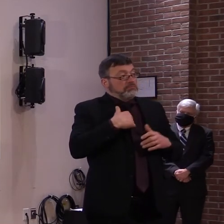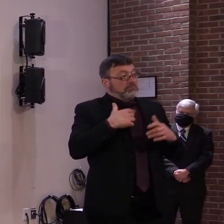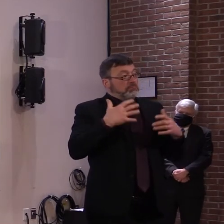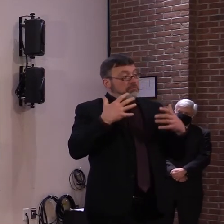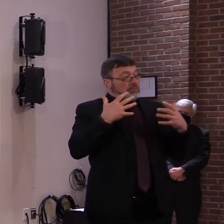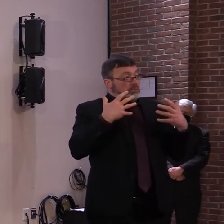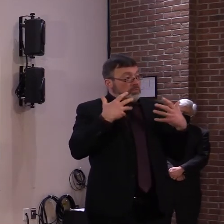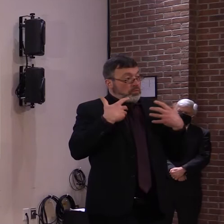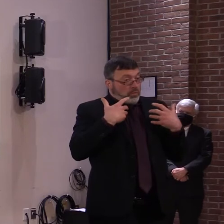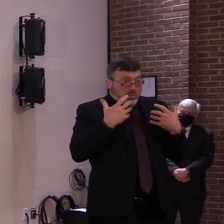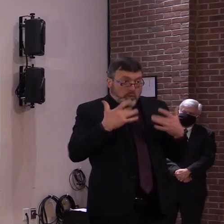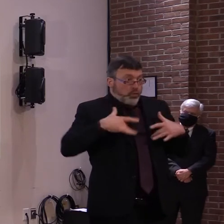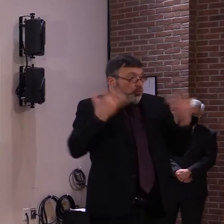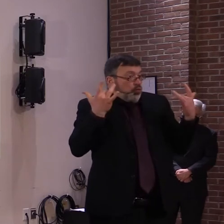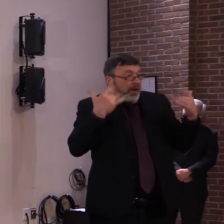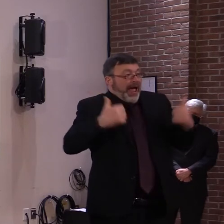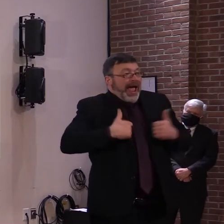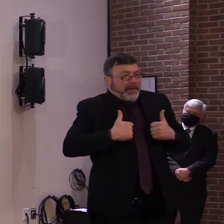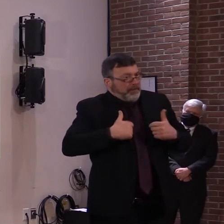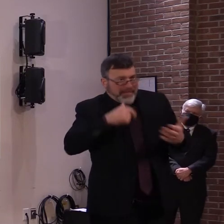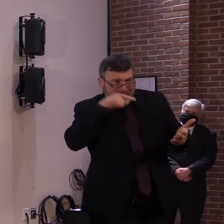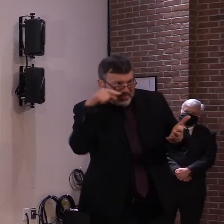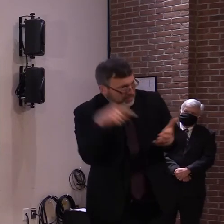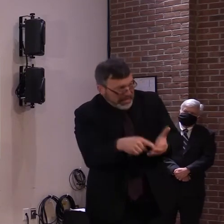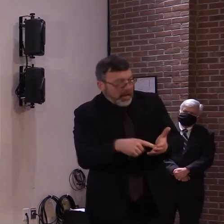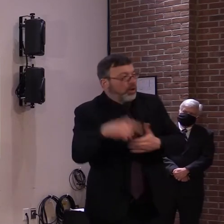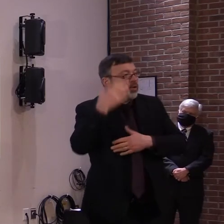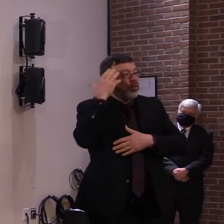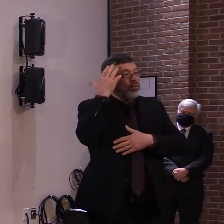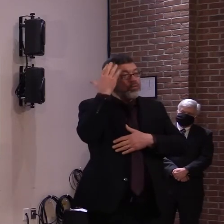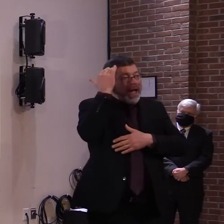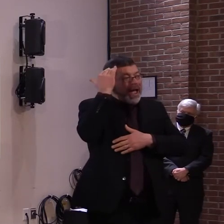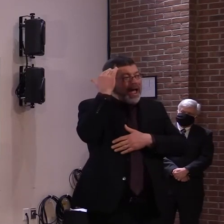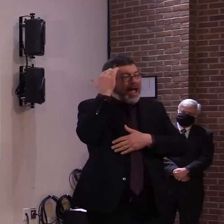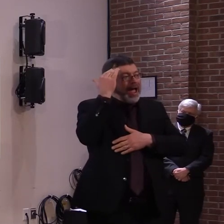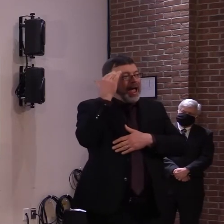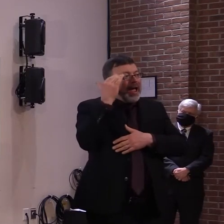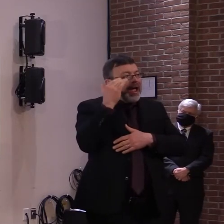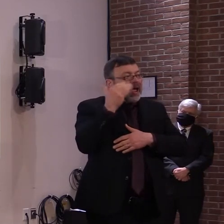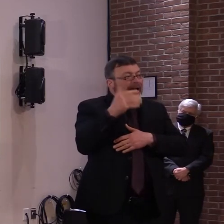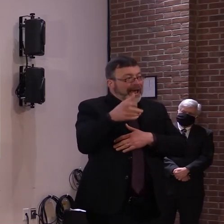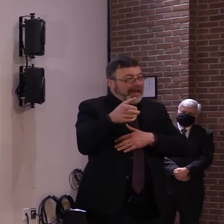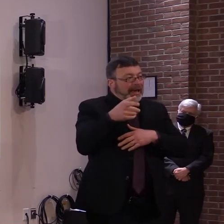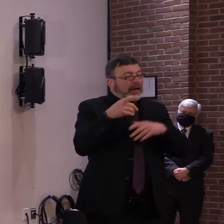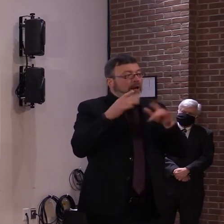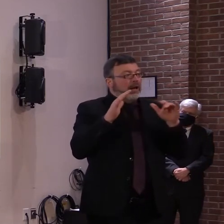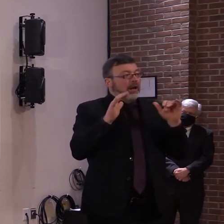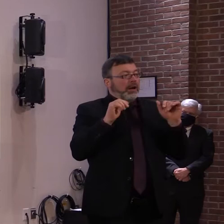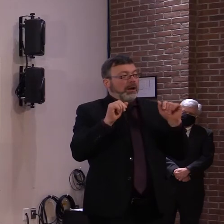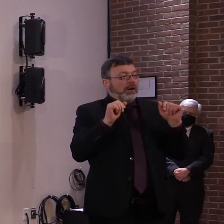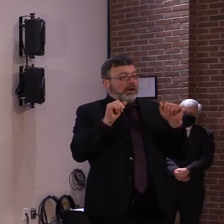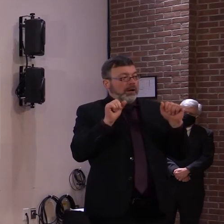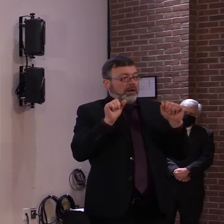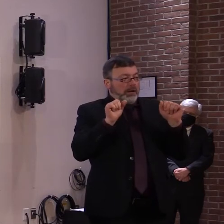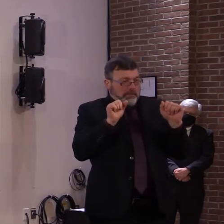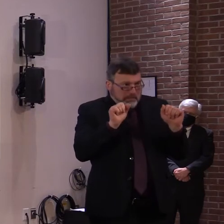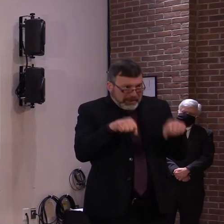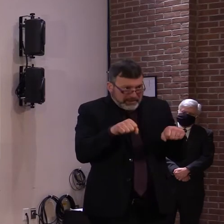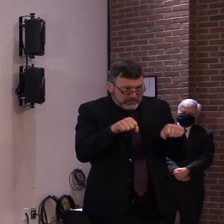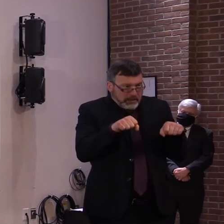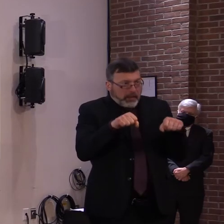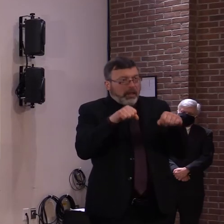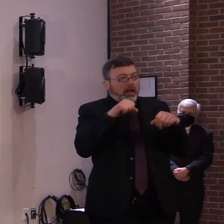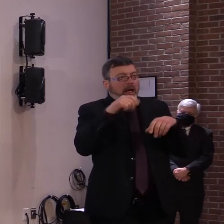on that list. It is on a list of conditions that could possibly put you at increased risk. And the reason it's framed that way